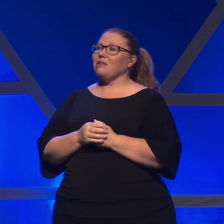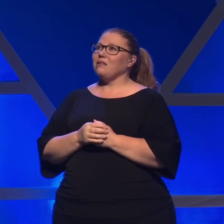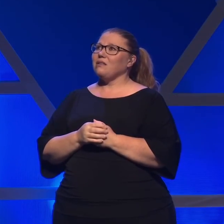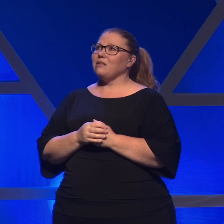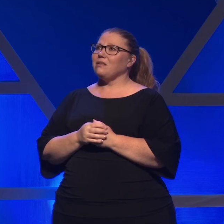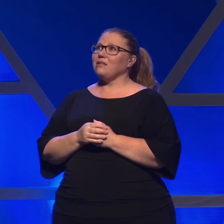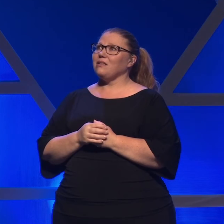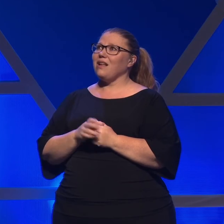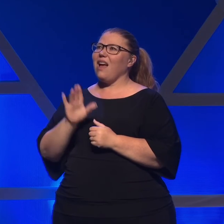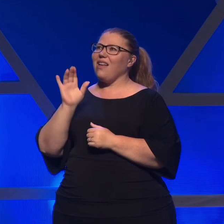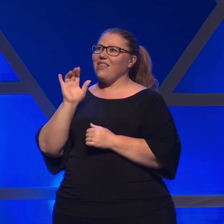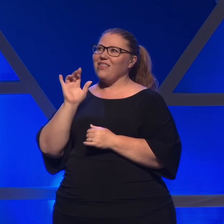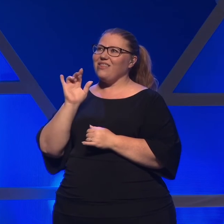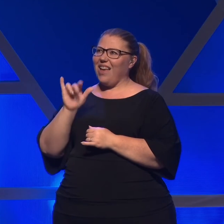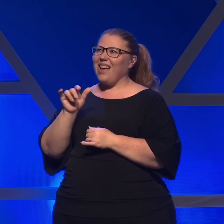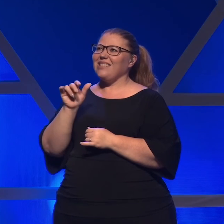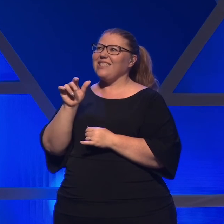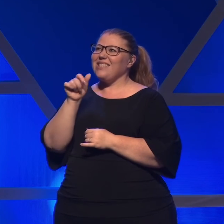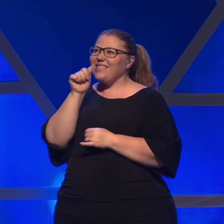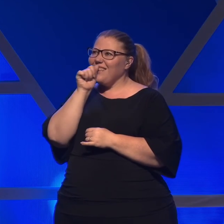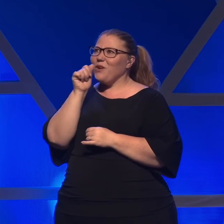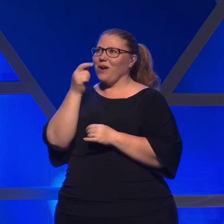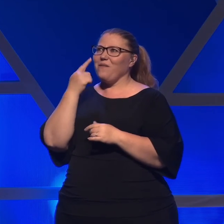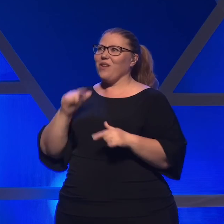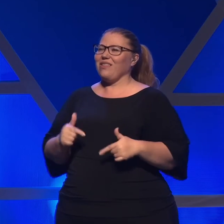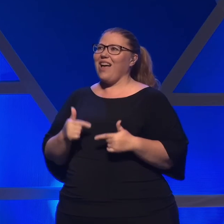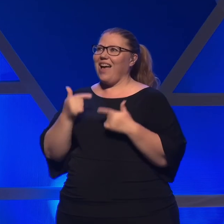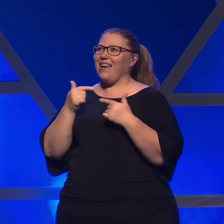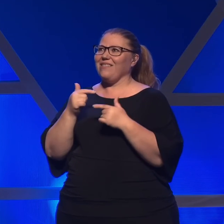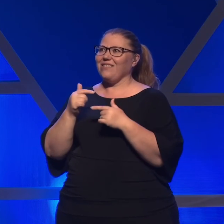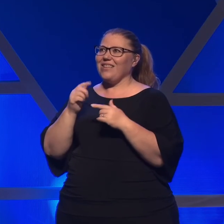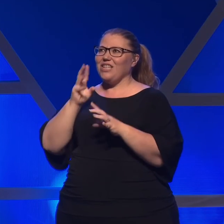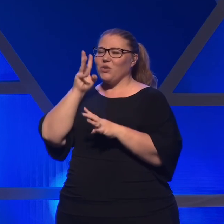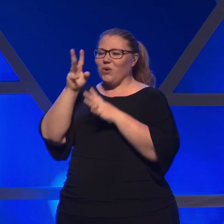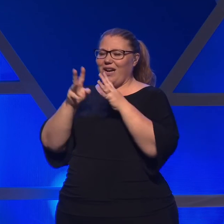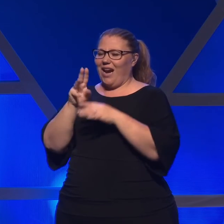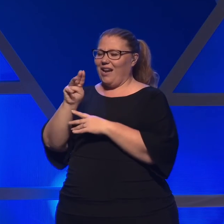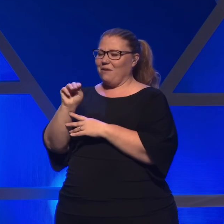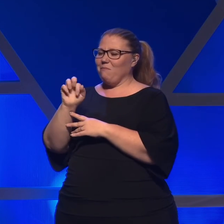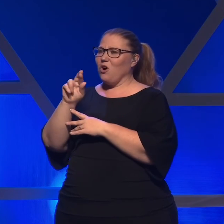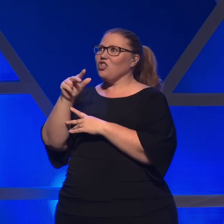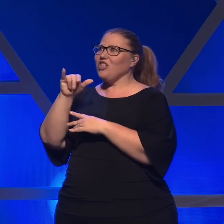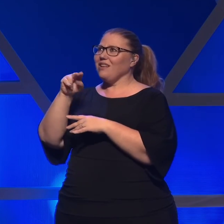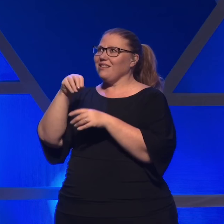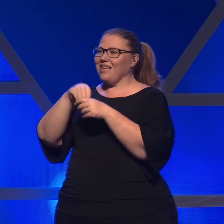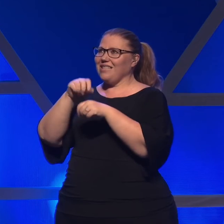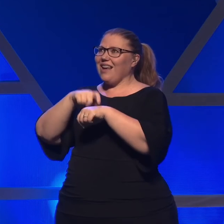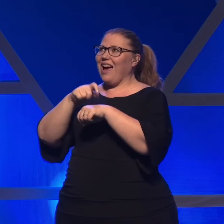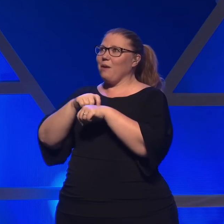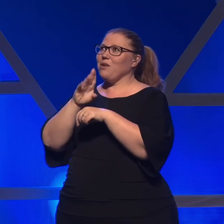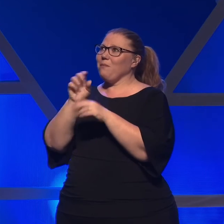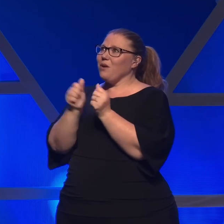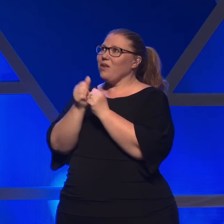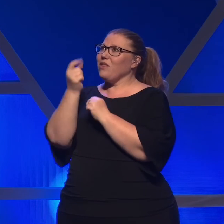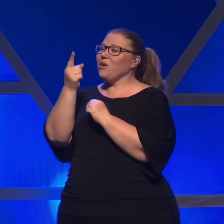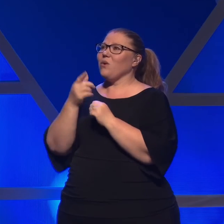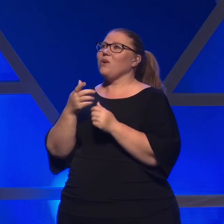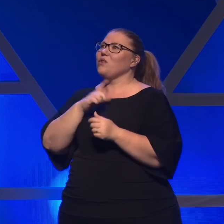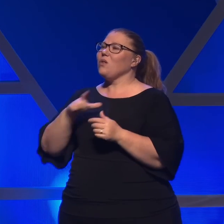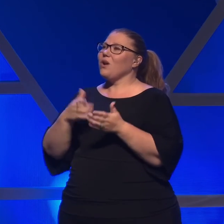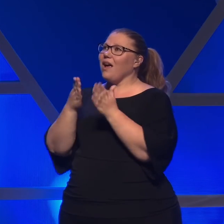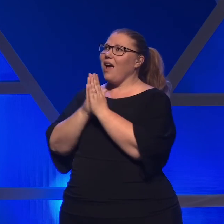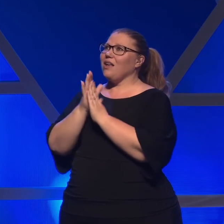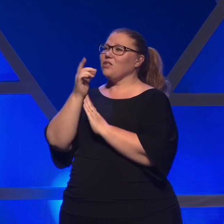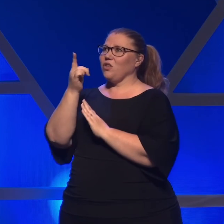the secret sauce to life. It's creating margin in time to be with you. And so, Lord, I ask you that